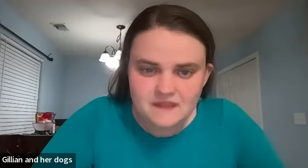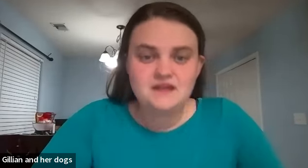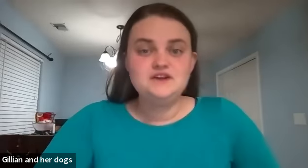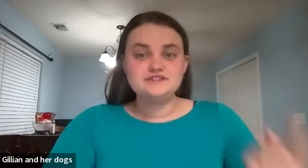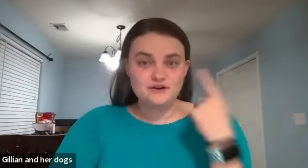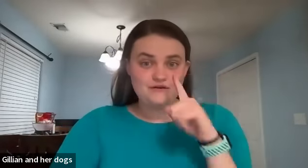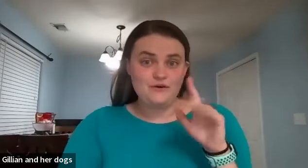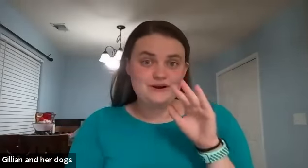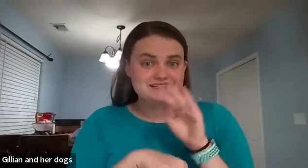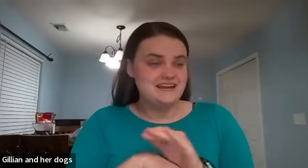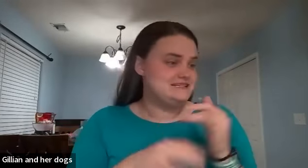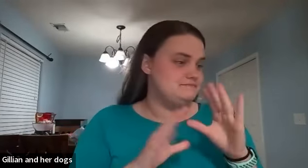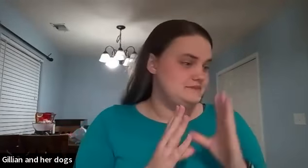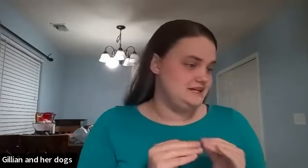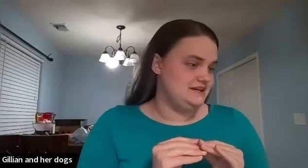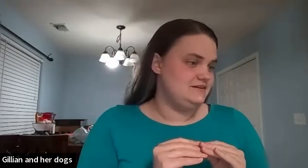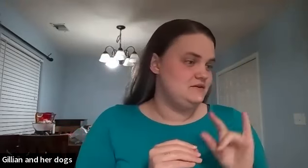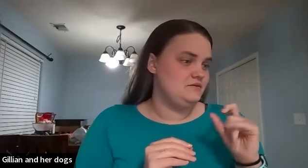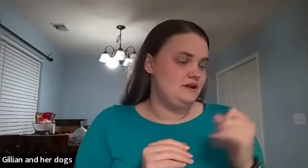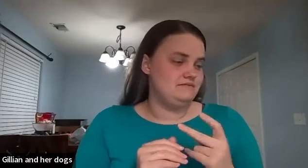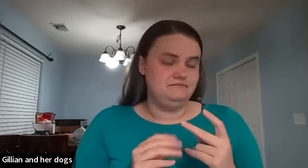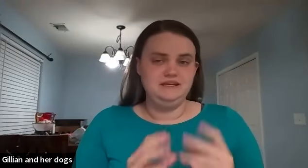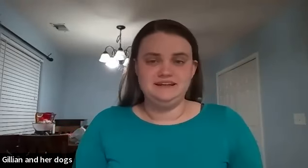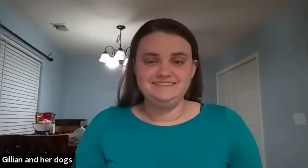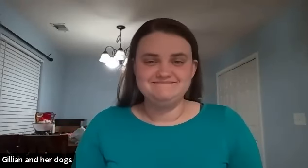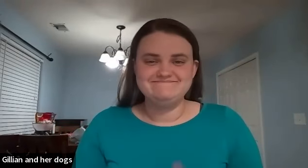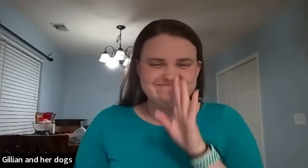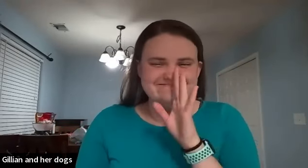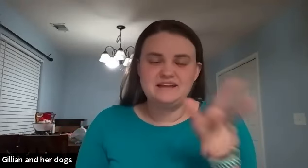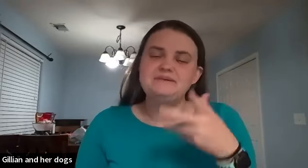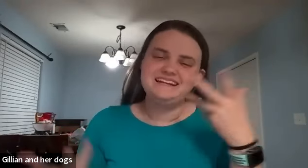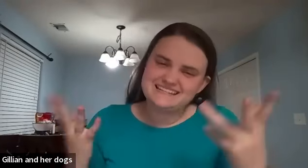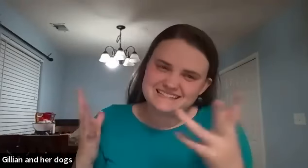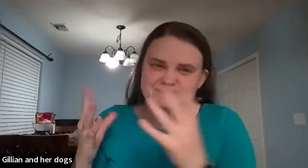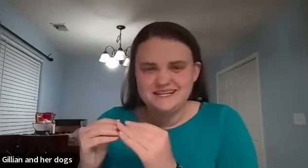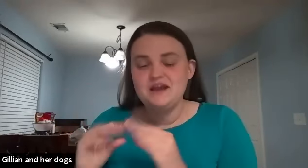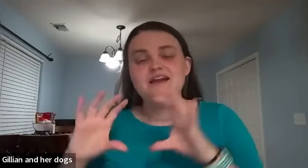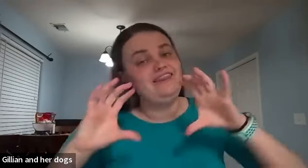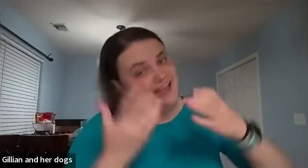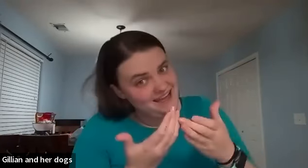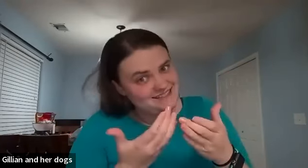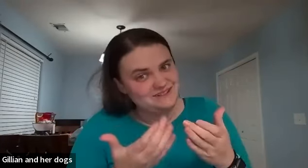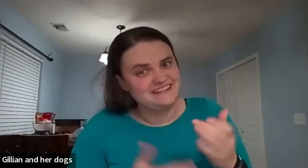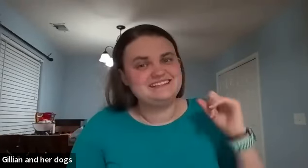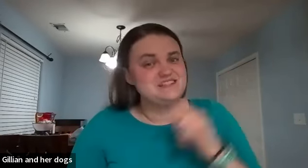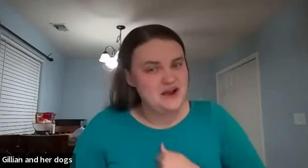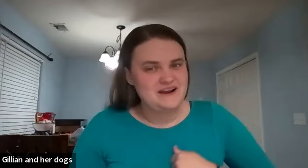so for tonight's meeting we're meeting i mean i guess it's a meeting class really sorry